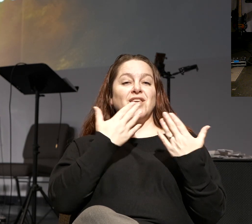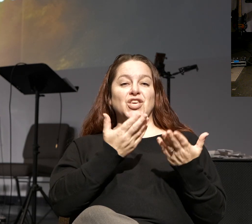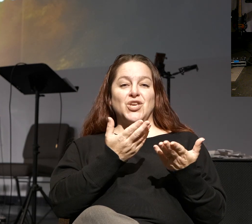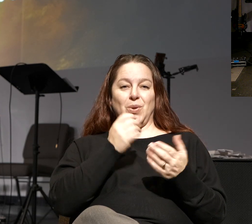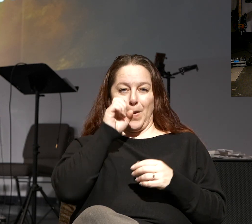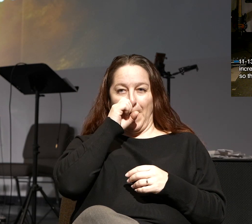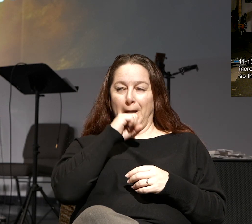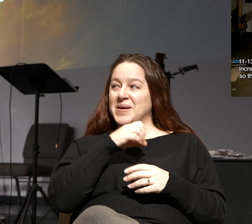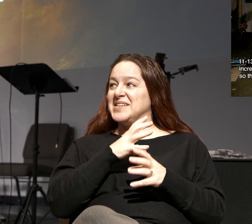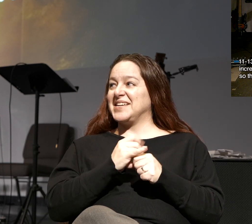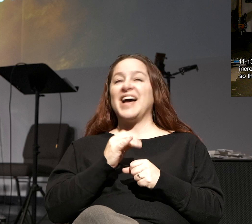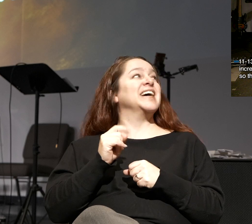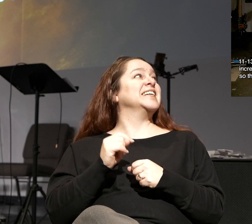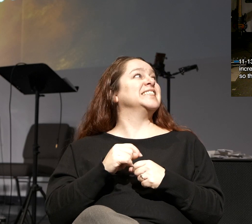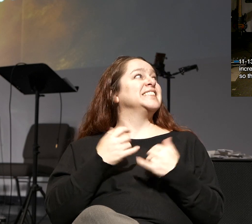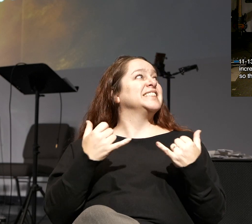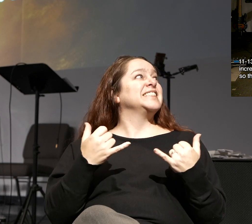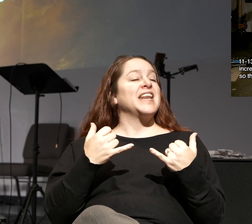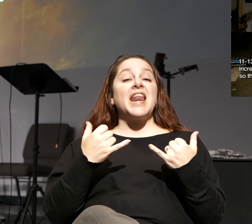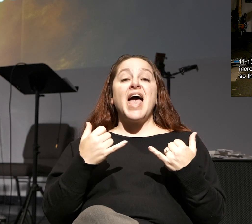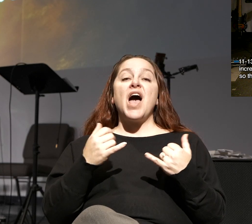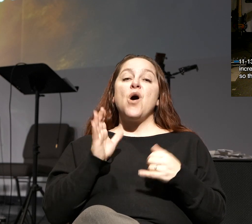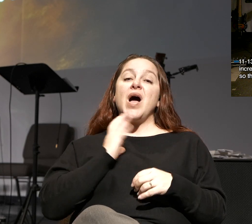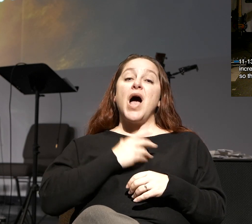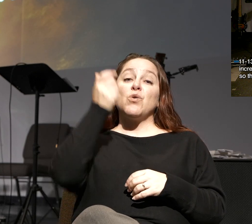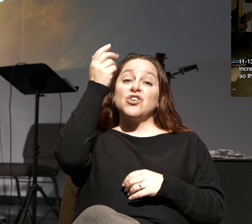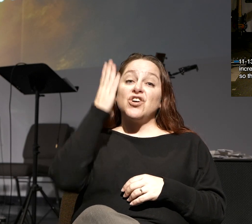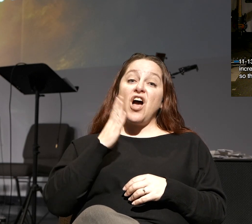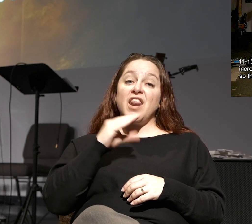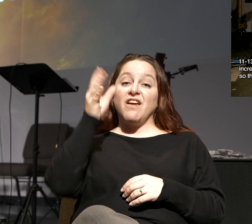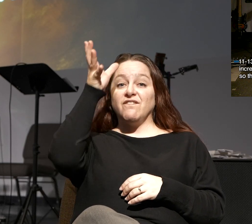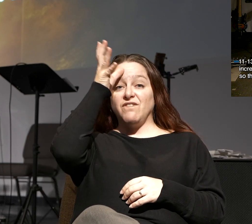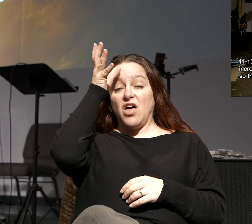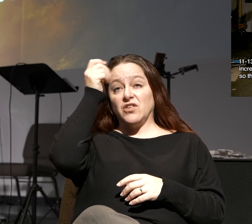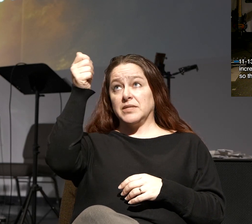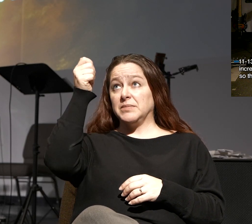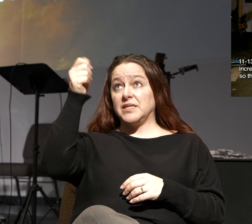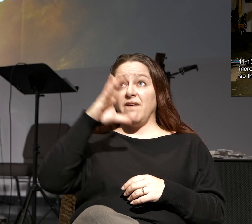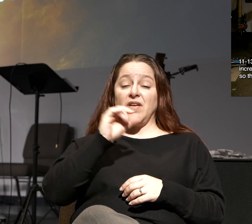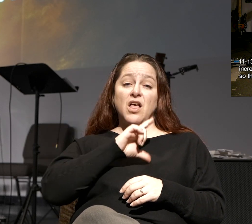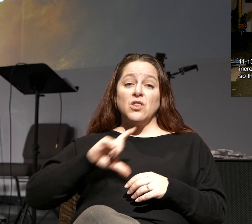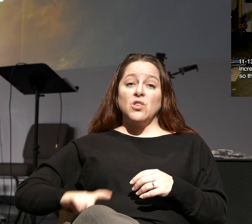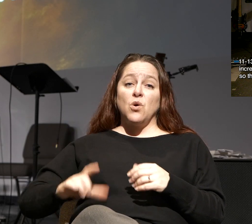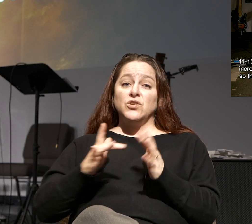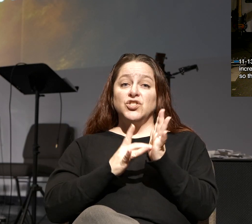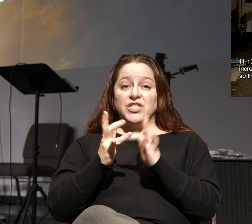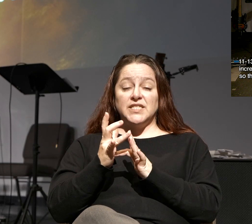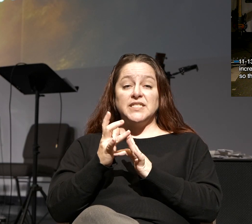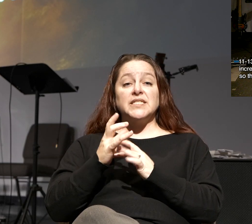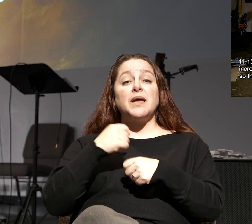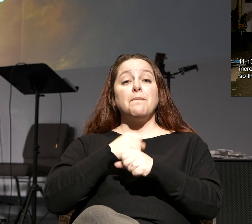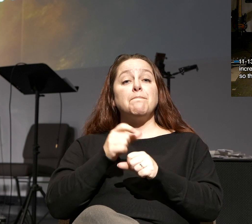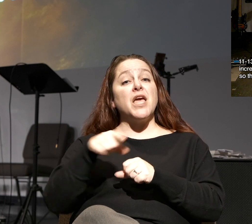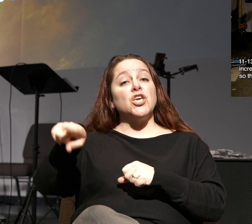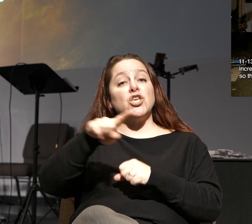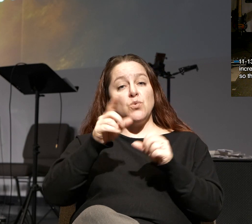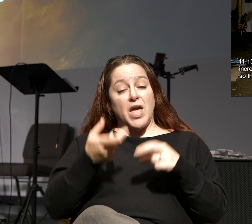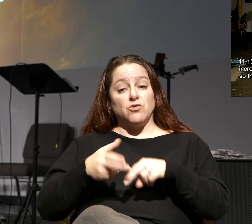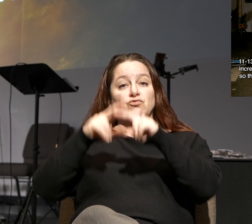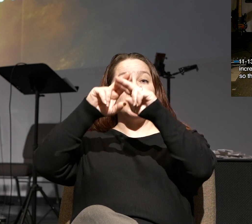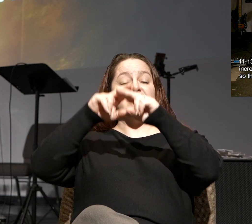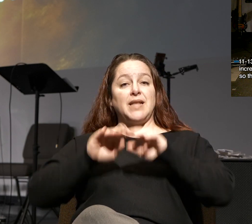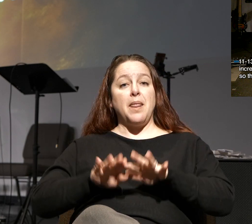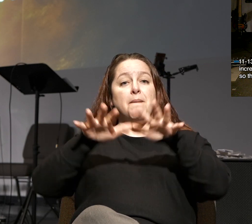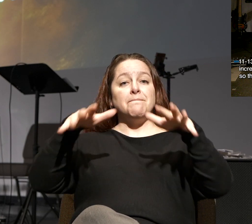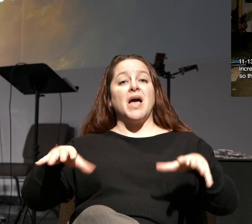it is. I got it. Now may our God and Father Himself and our Lord Jesus make you increase and